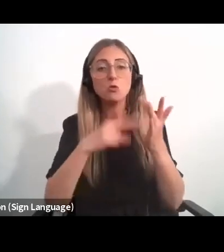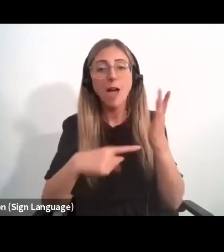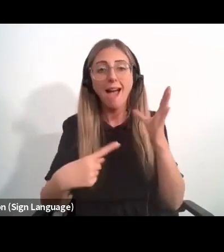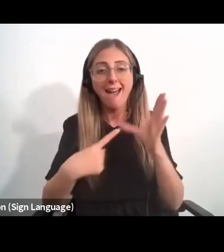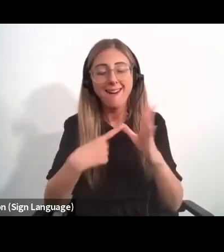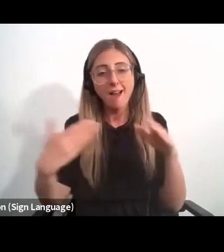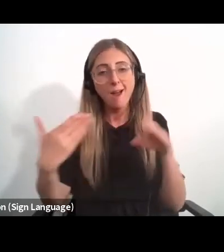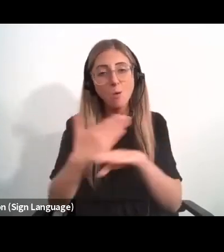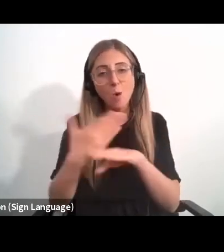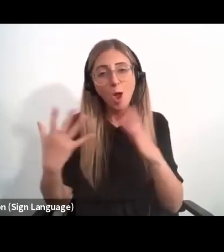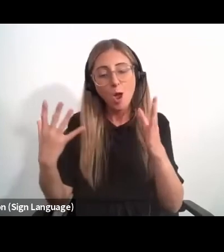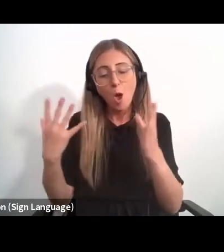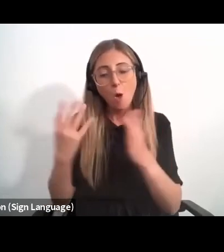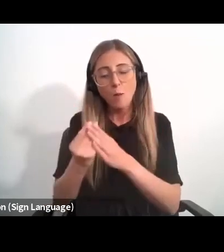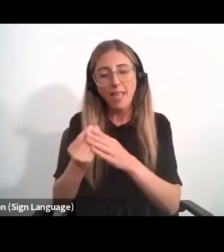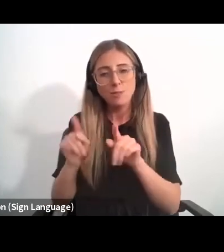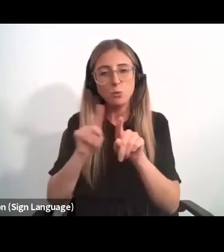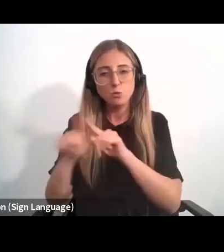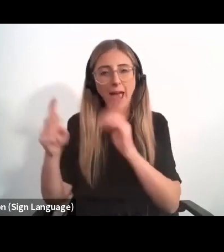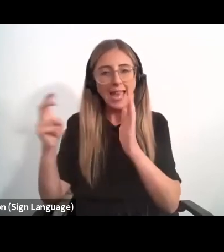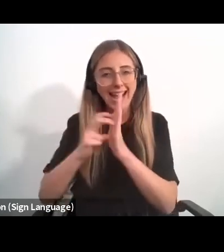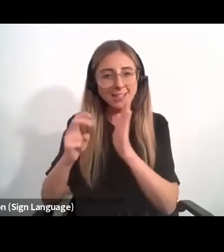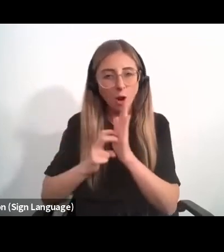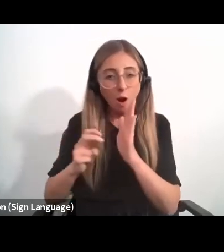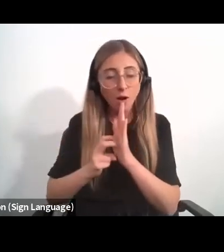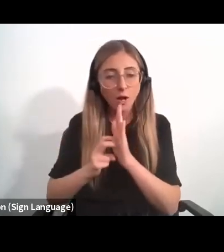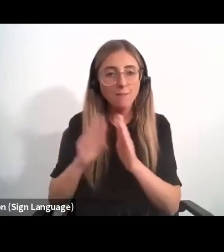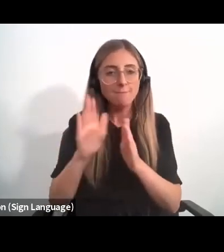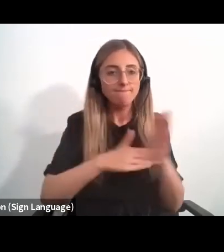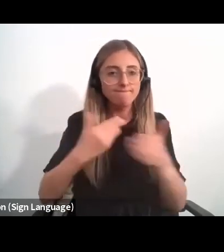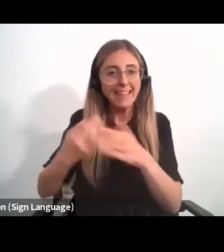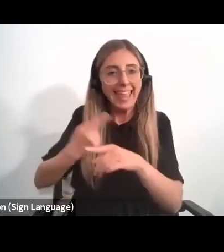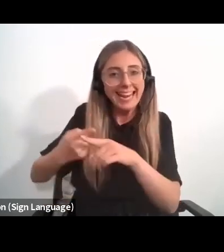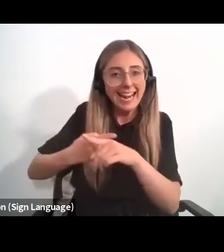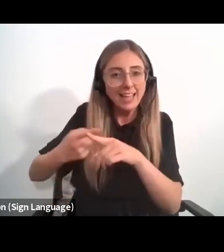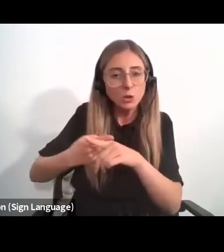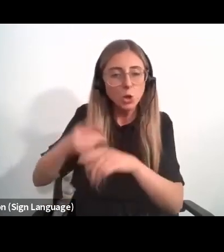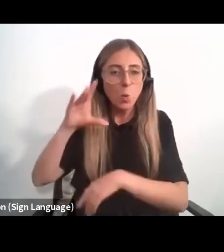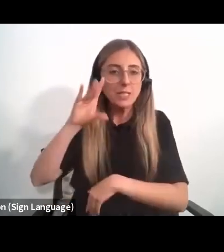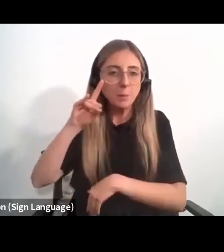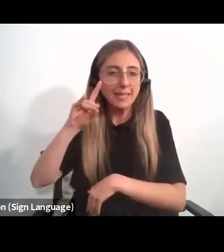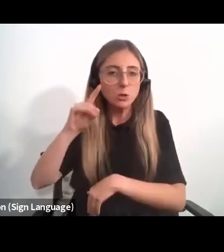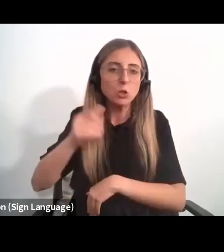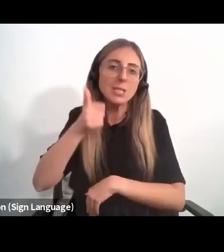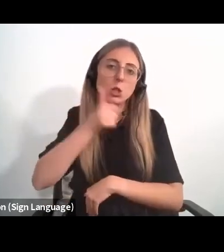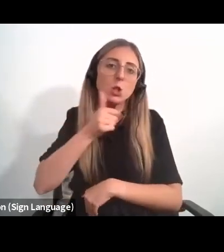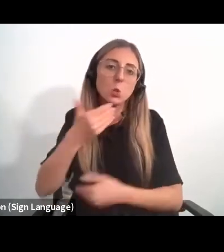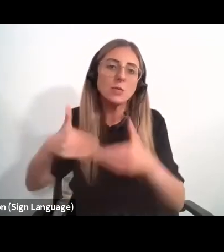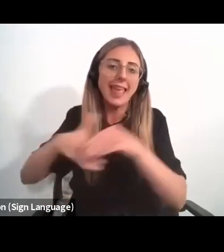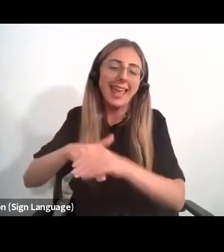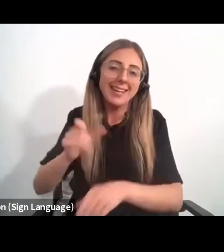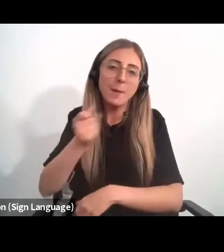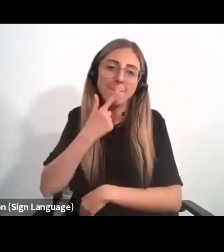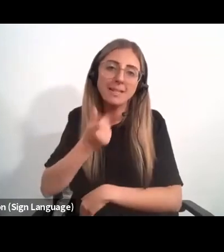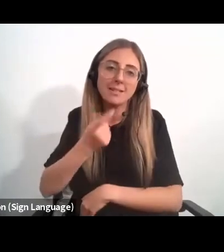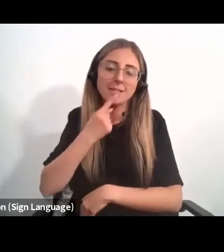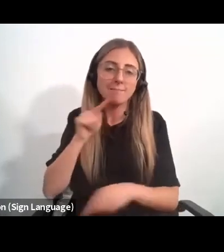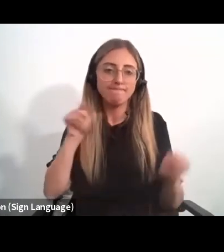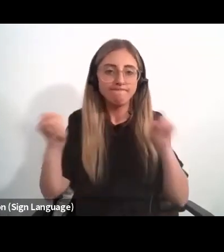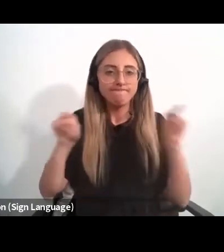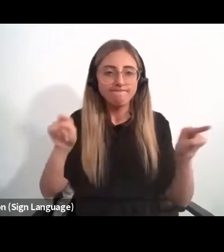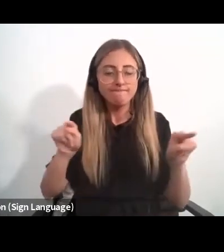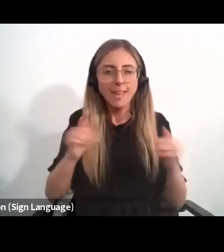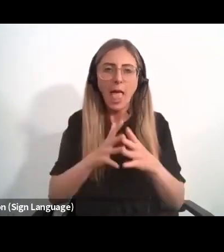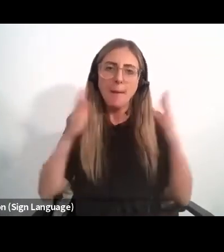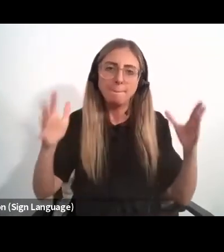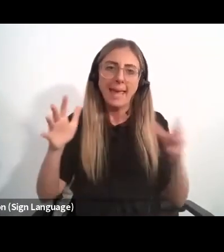with the WHO to catalogue and document in English species commonly used in Eastern medicine. China and India are large